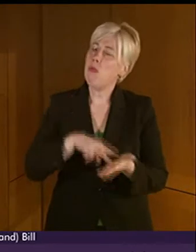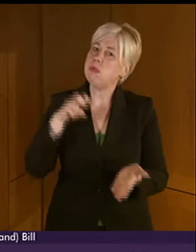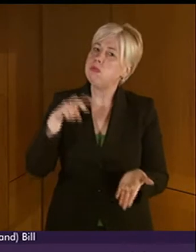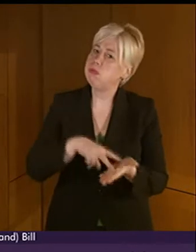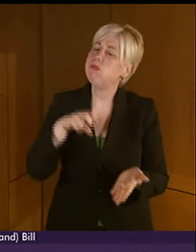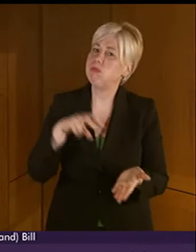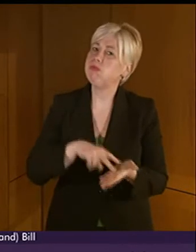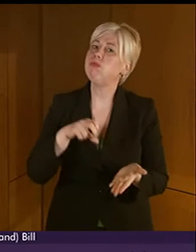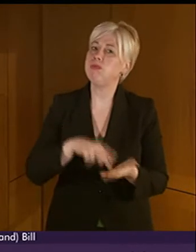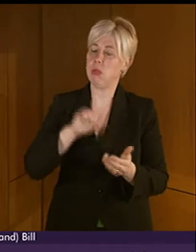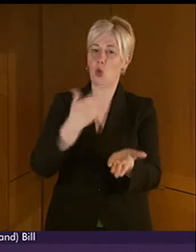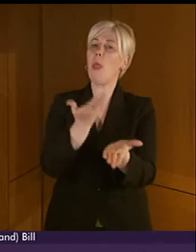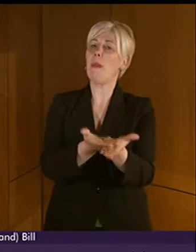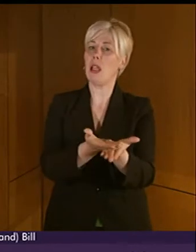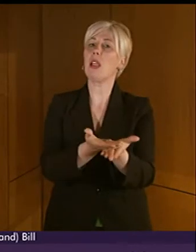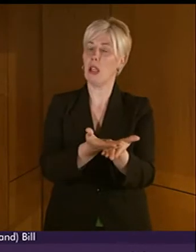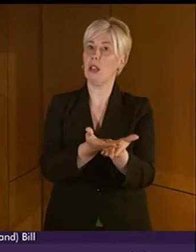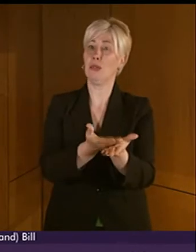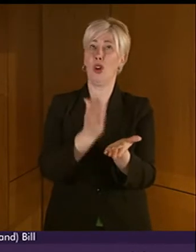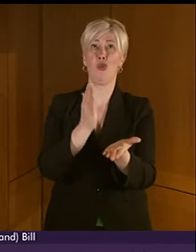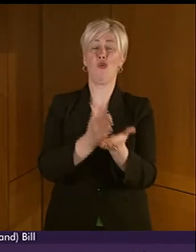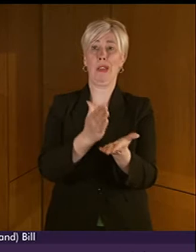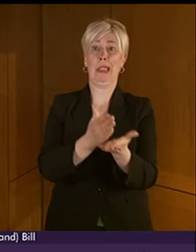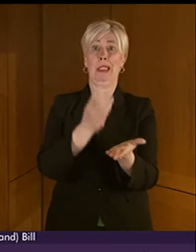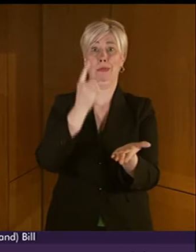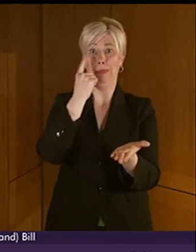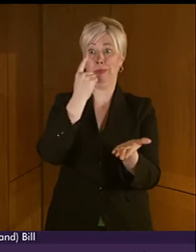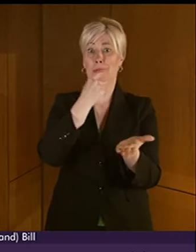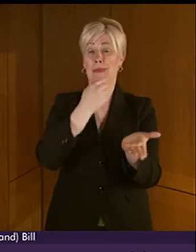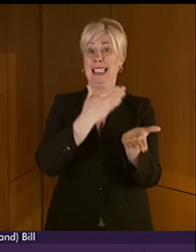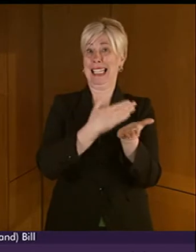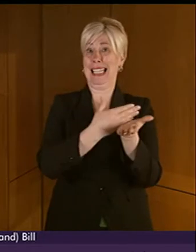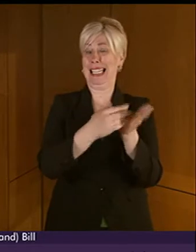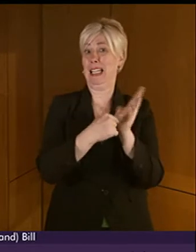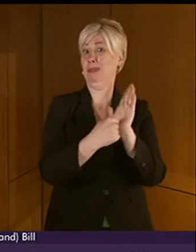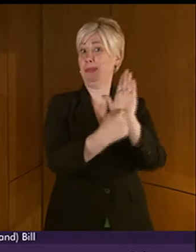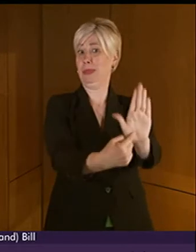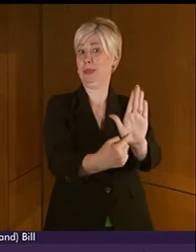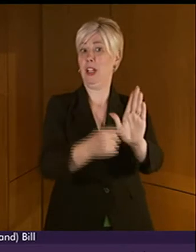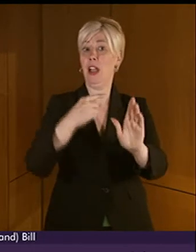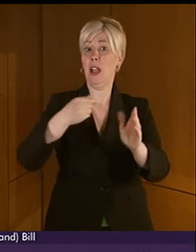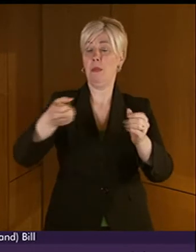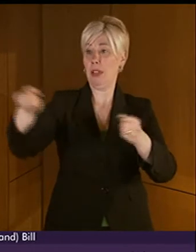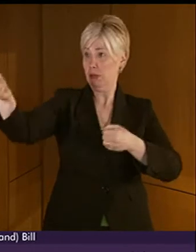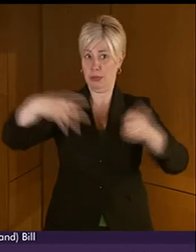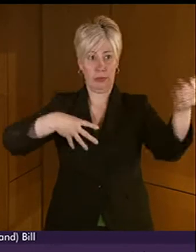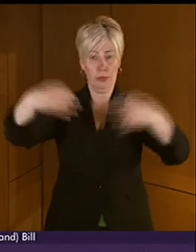reaction that has been to the Bill. It's clear that from the many submissions received by the